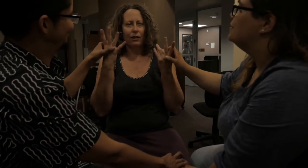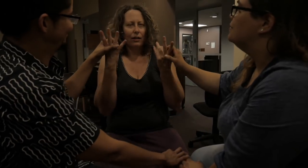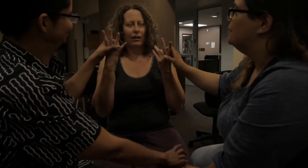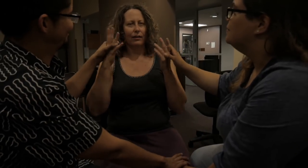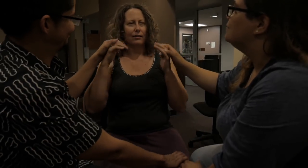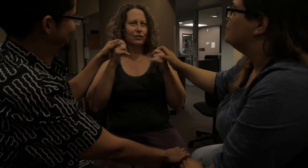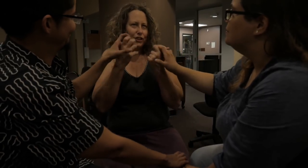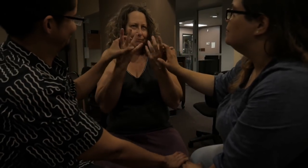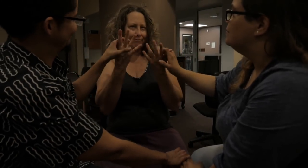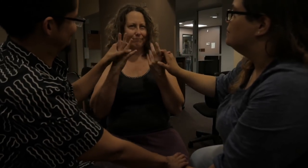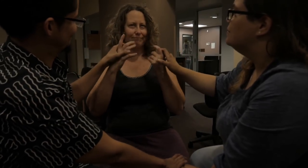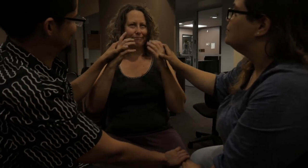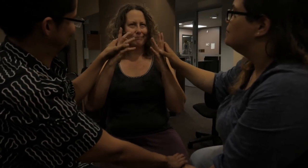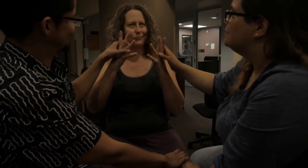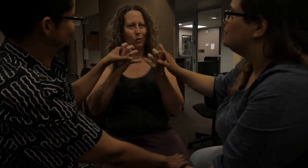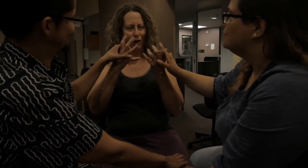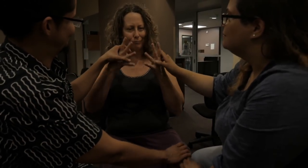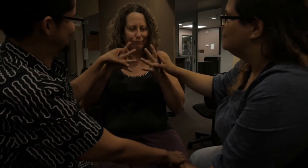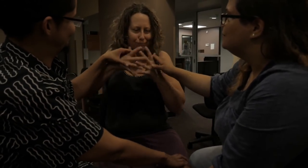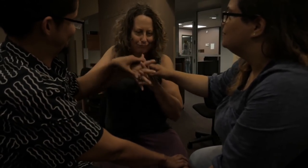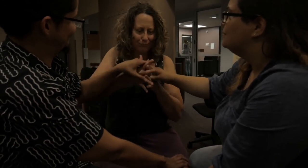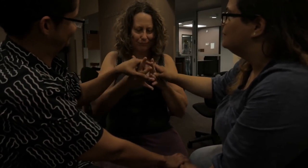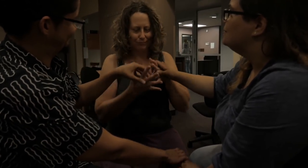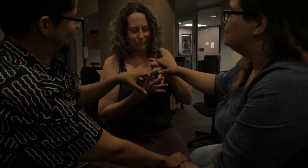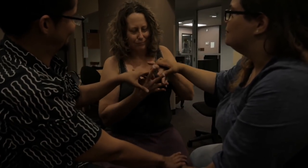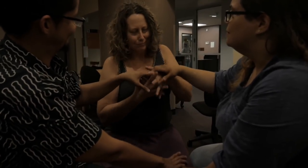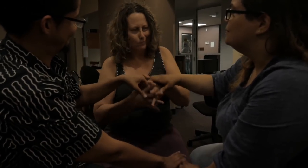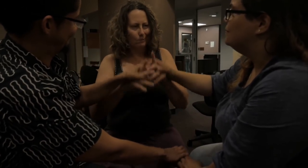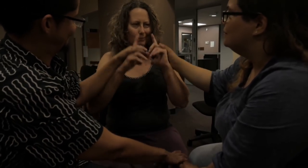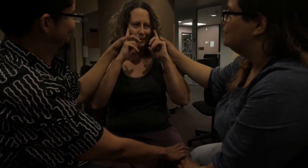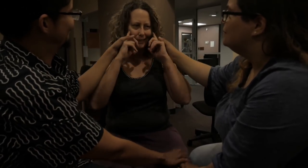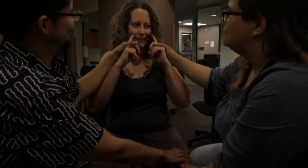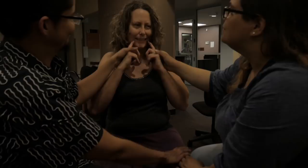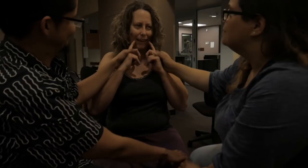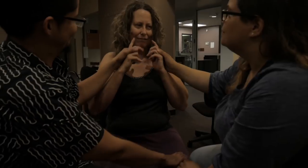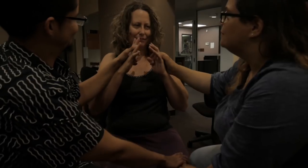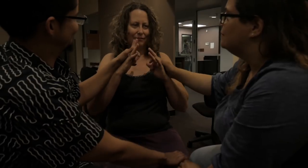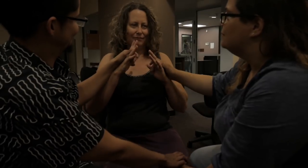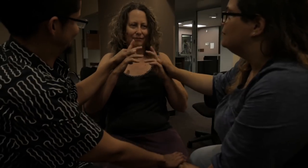Just a kind of theater rooted in the DeafBlind way.